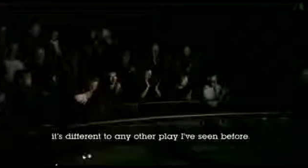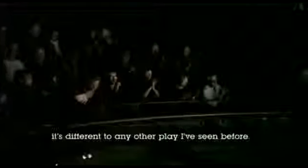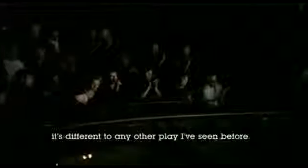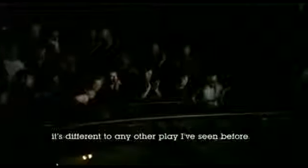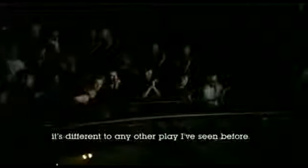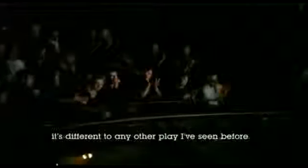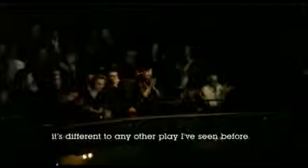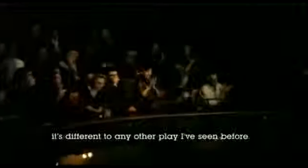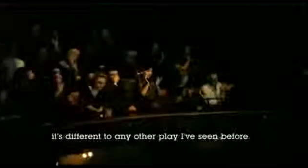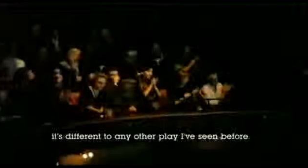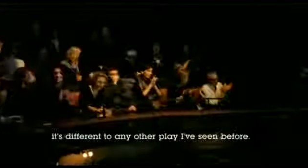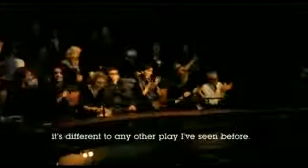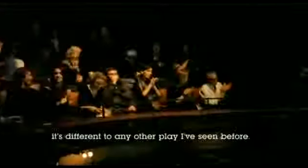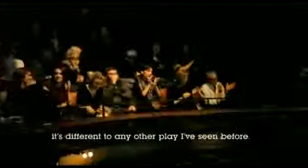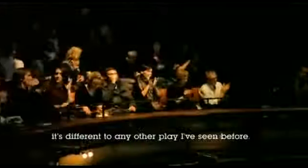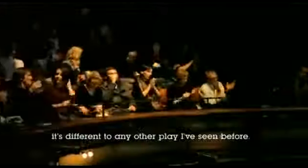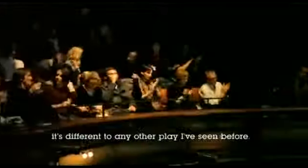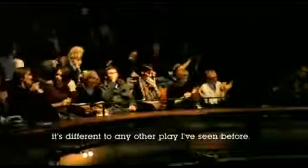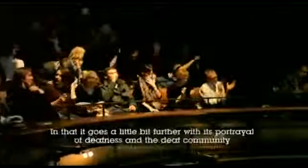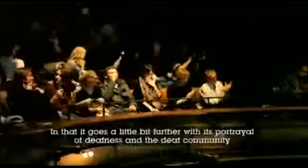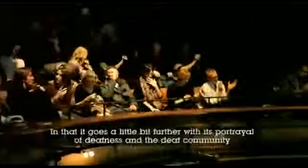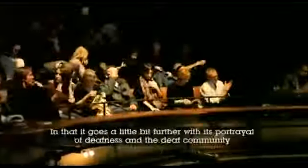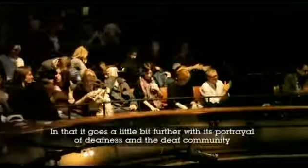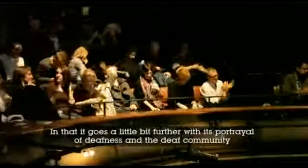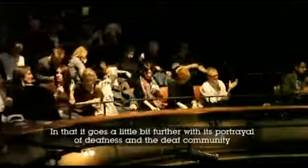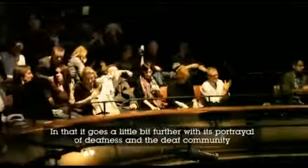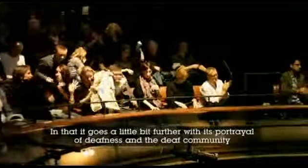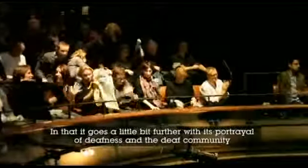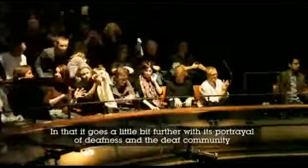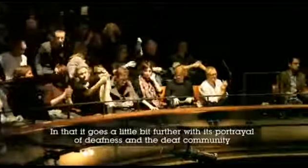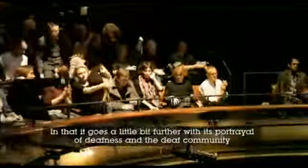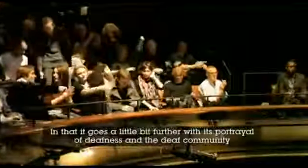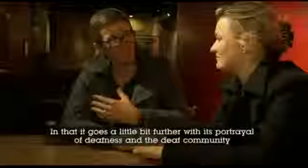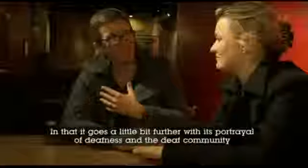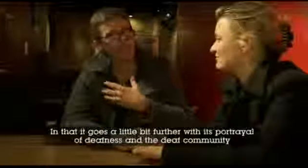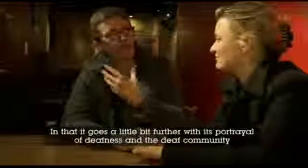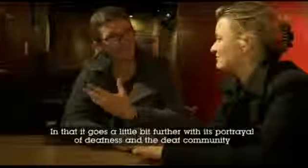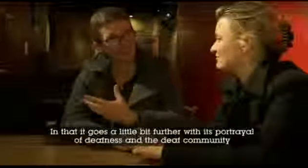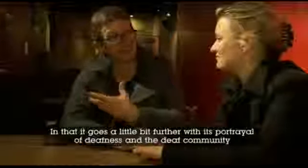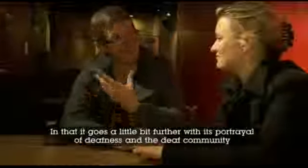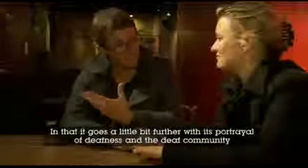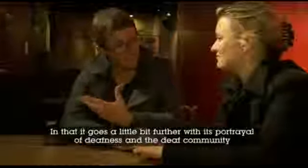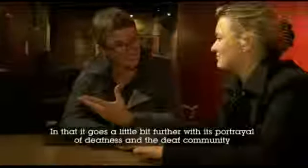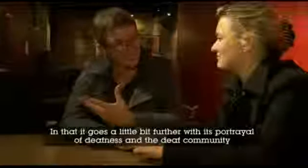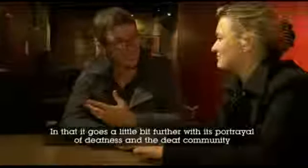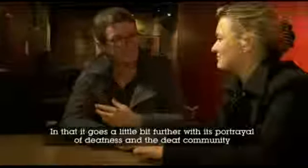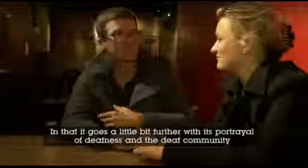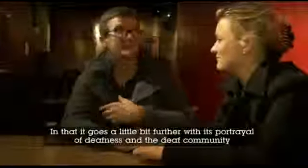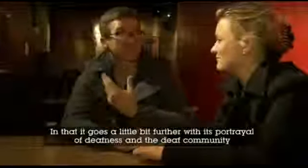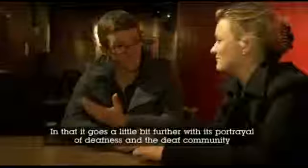Thank you. said before. this goes a little bit crazy. With the portrayal of deafness and the